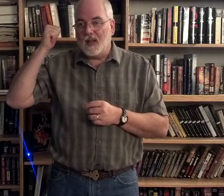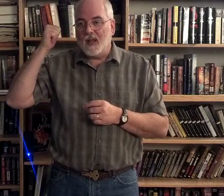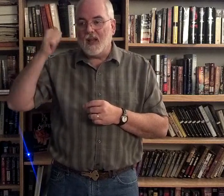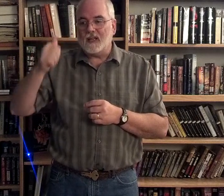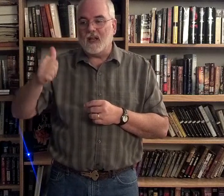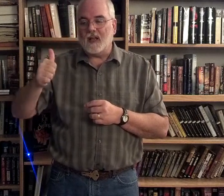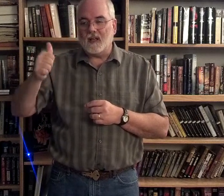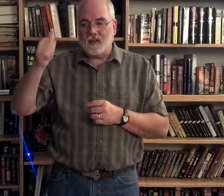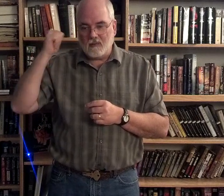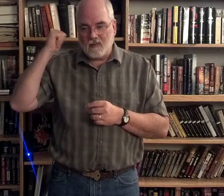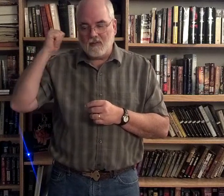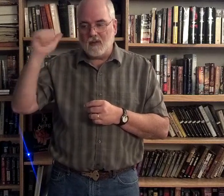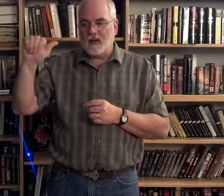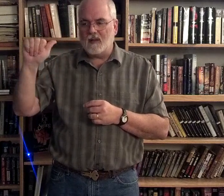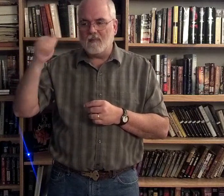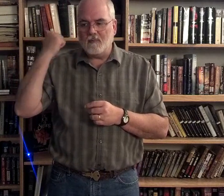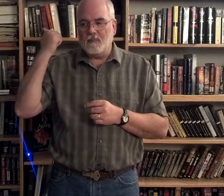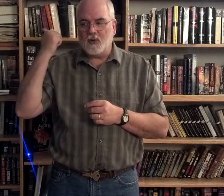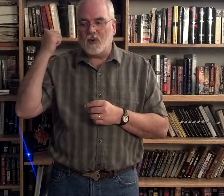okay, betray